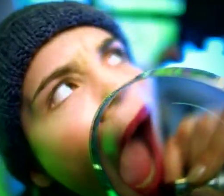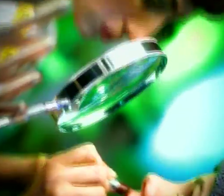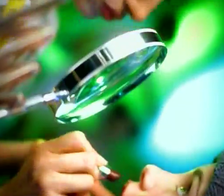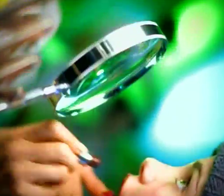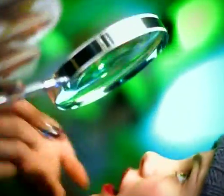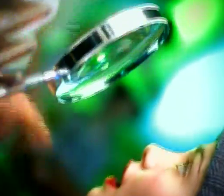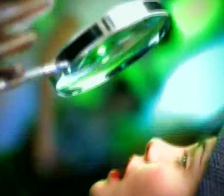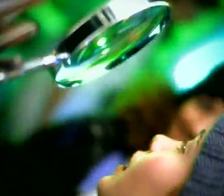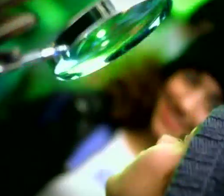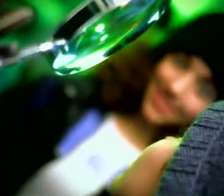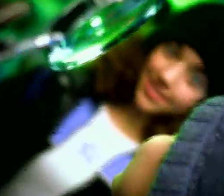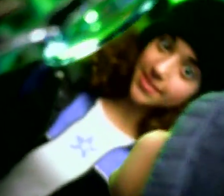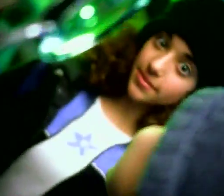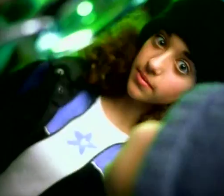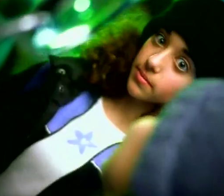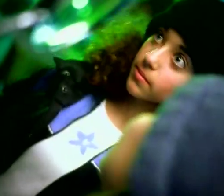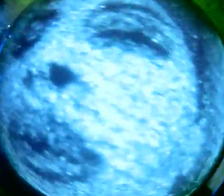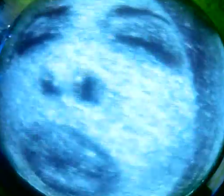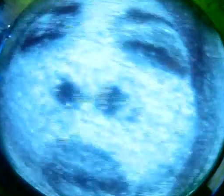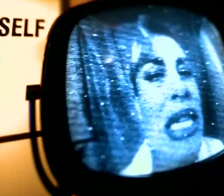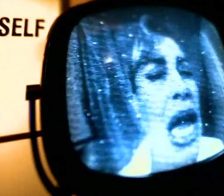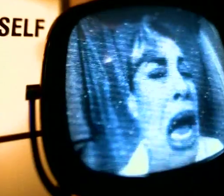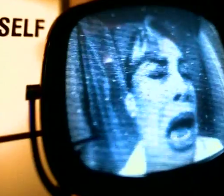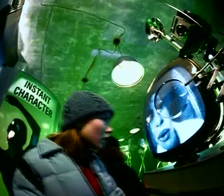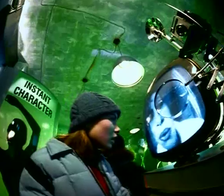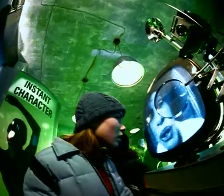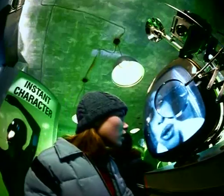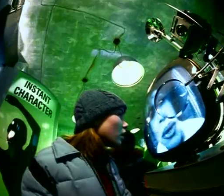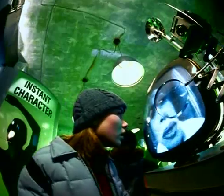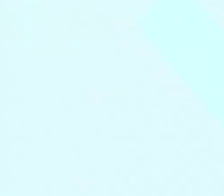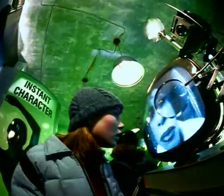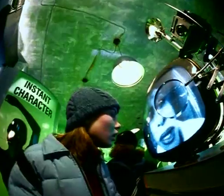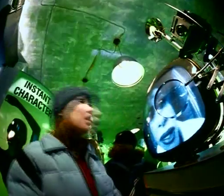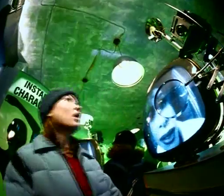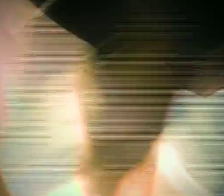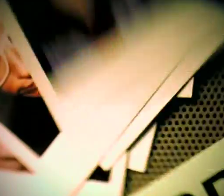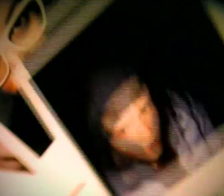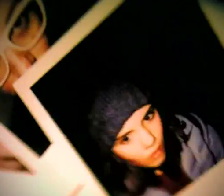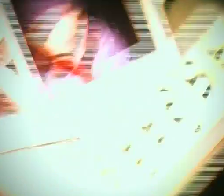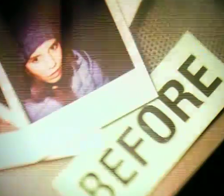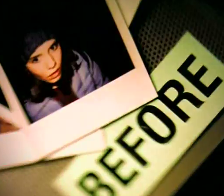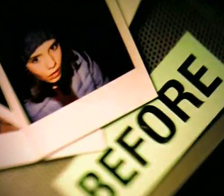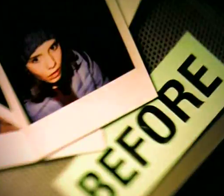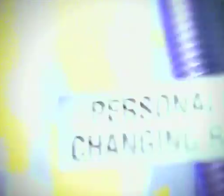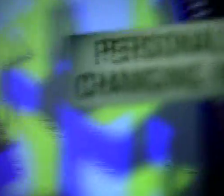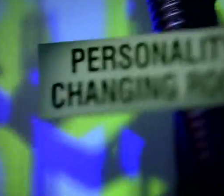in only minutes Why be you when you can be me? You're before photographs